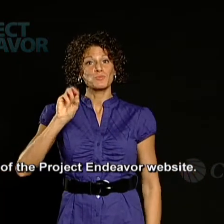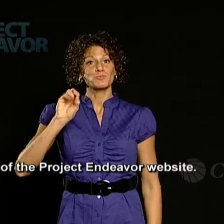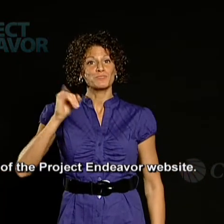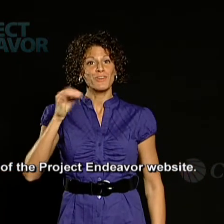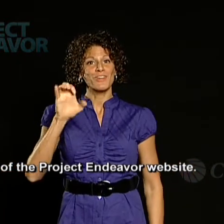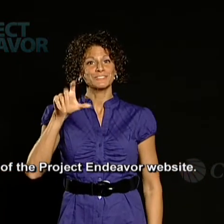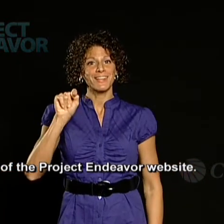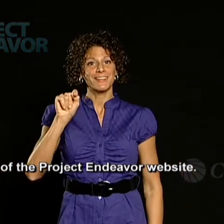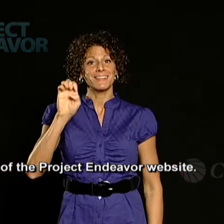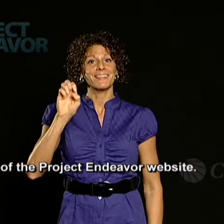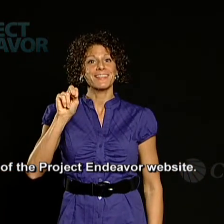website.